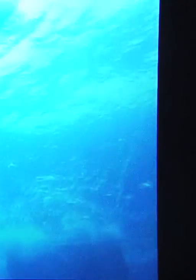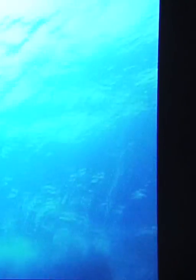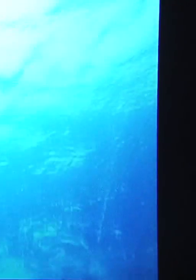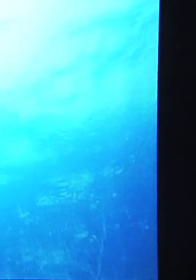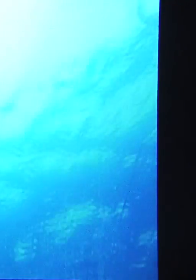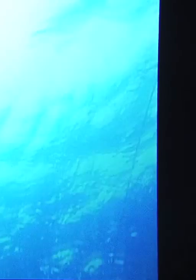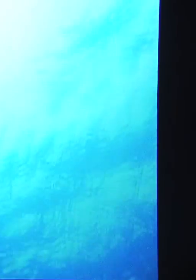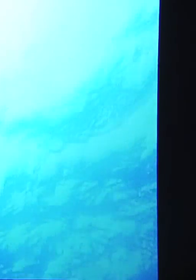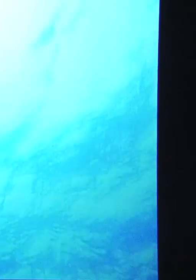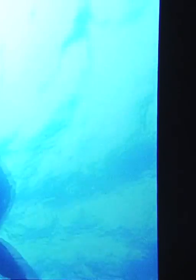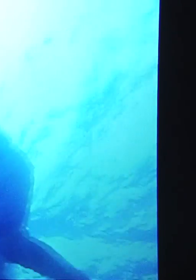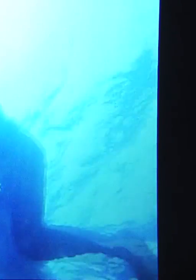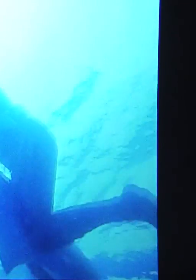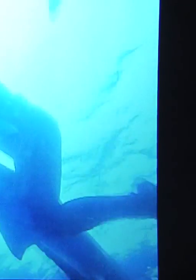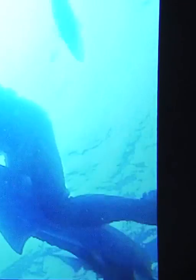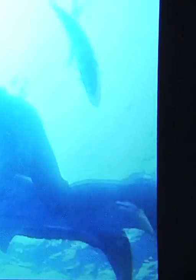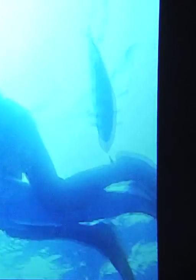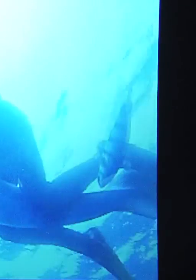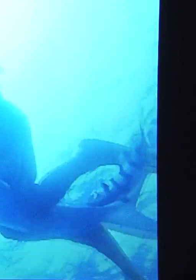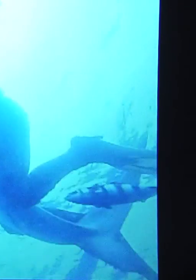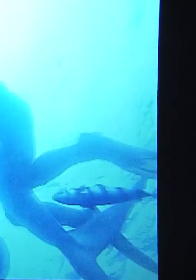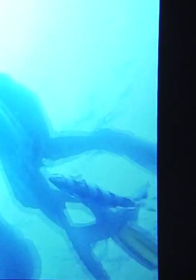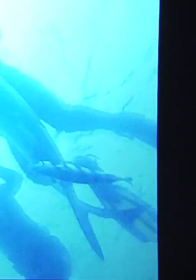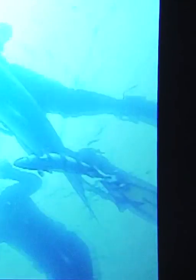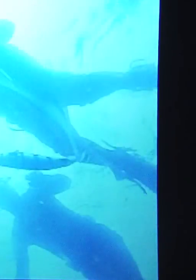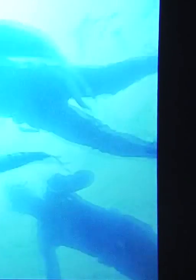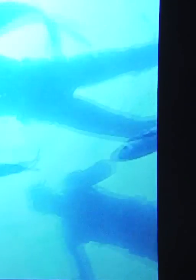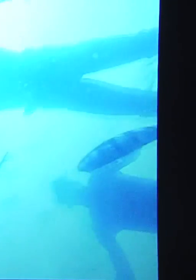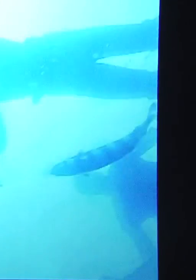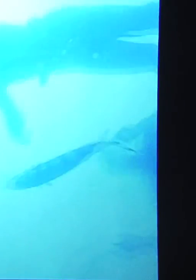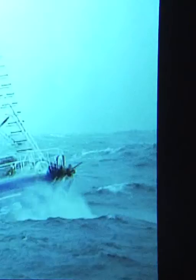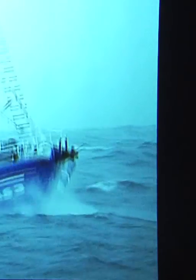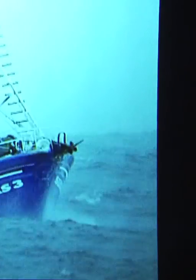always there. You've just got to keep your mind on the job and get it done.